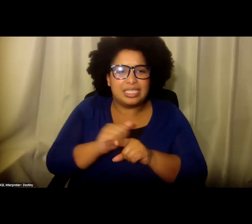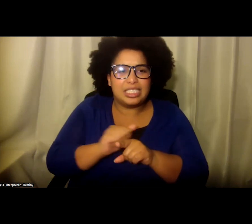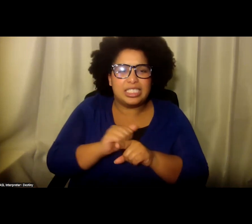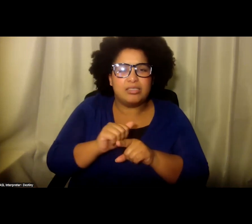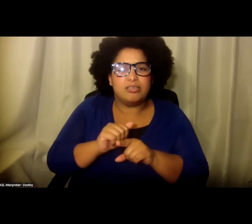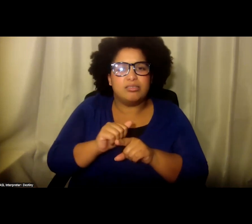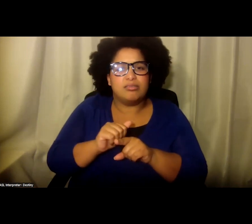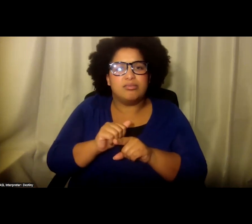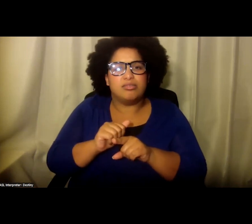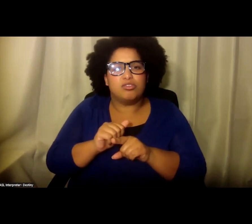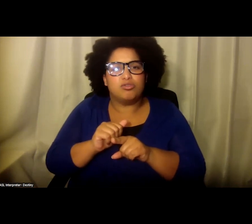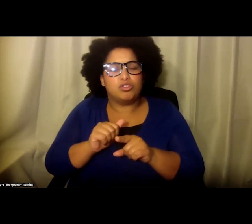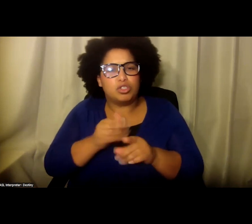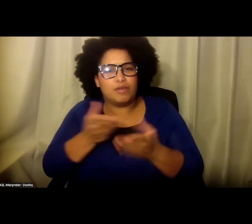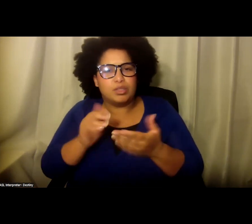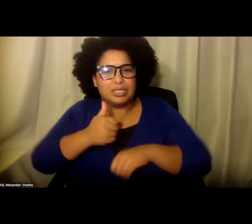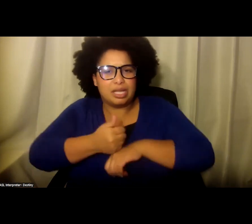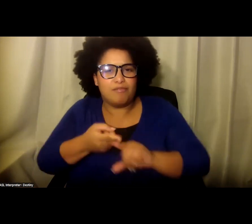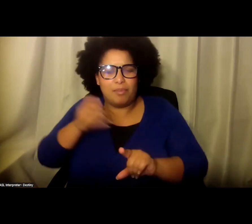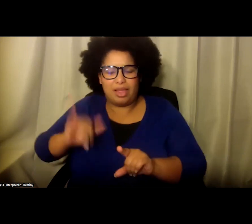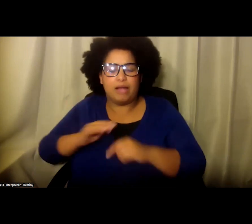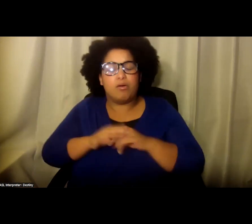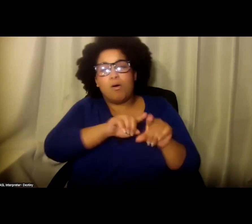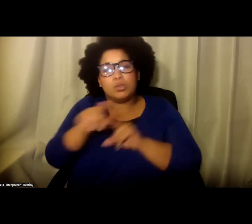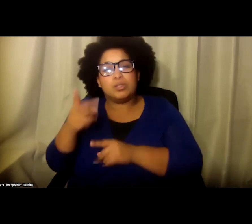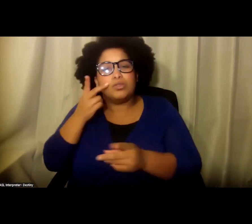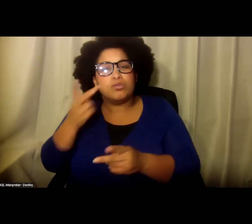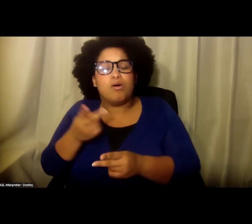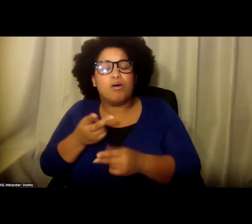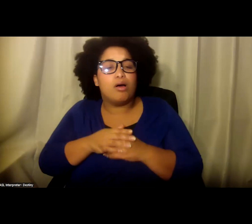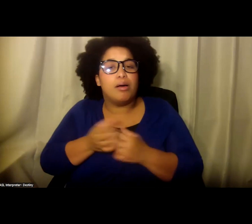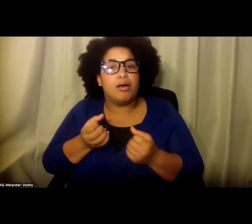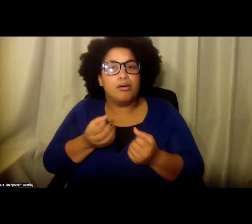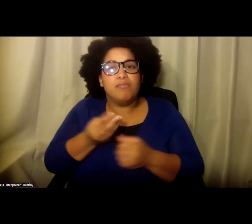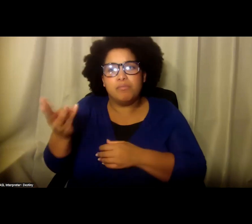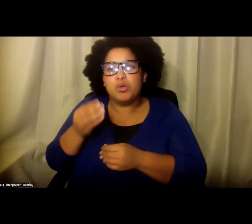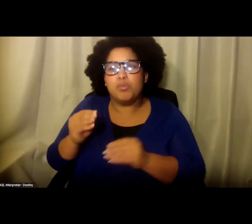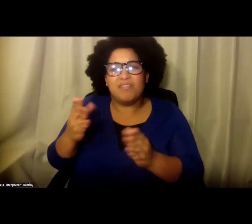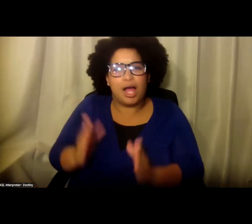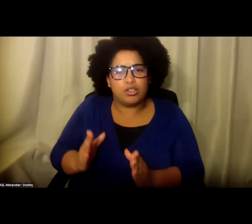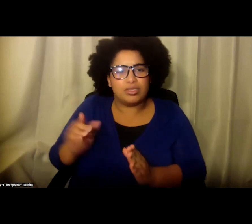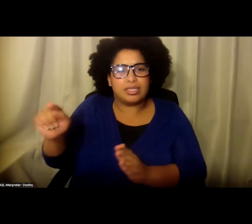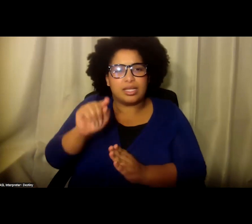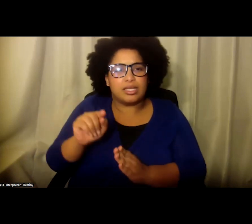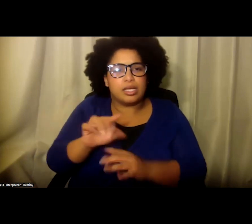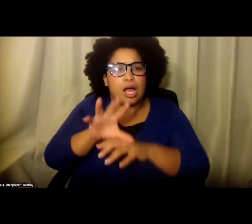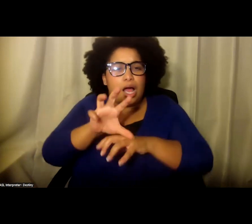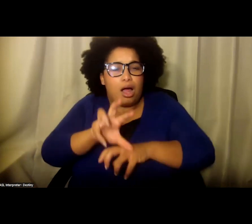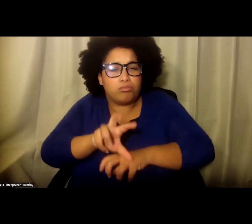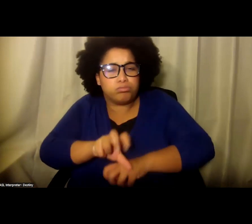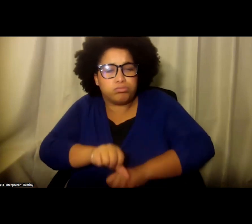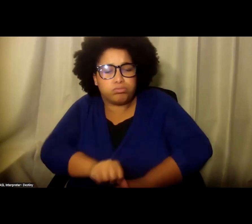evolved from. We also saw that there was quite a few providers that really kind of adapted to that